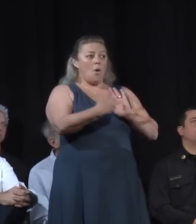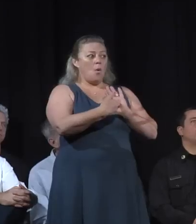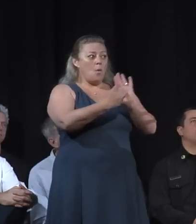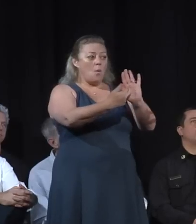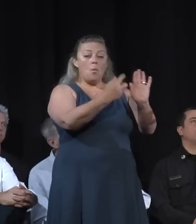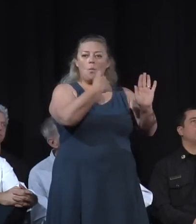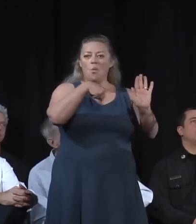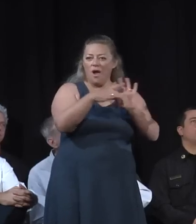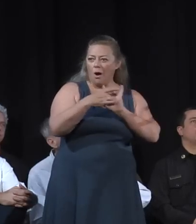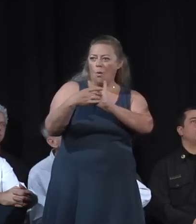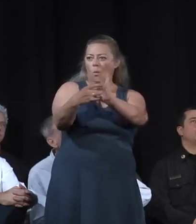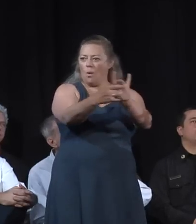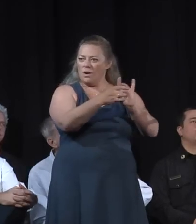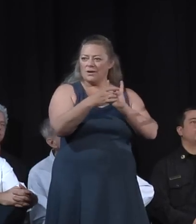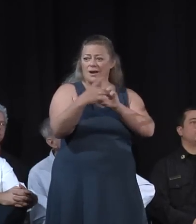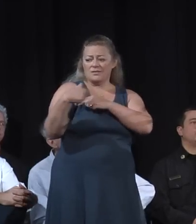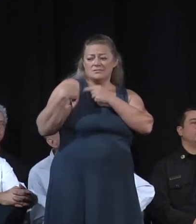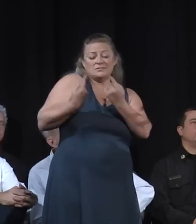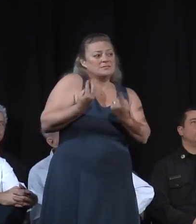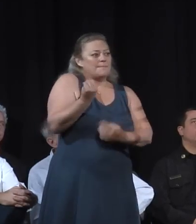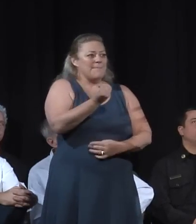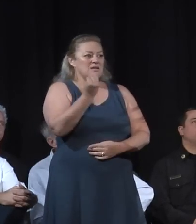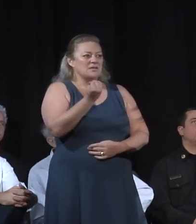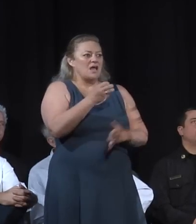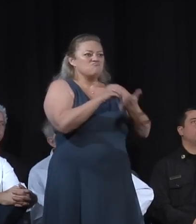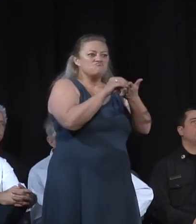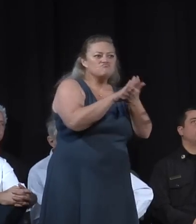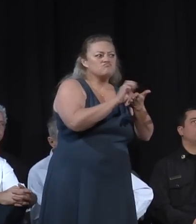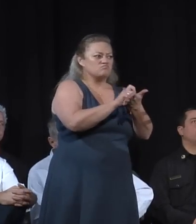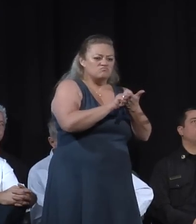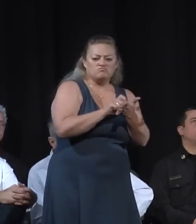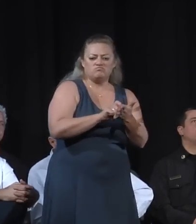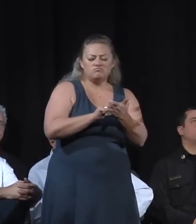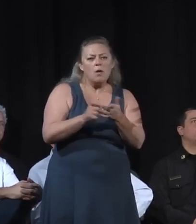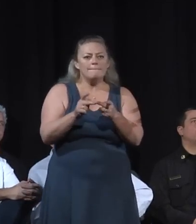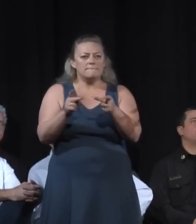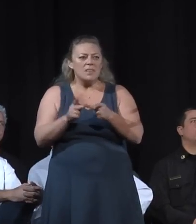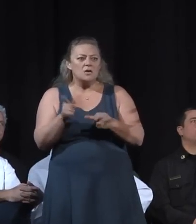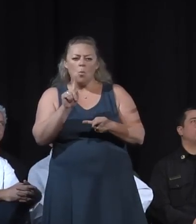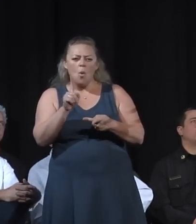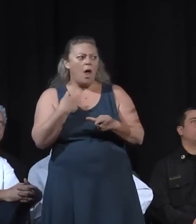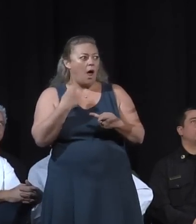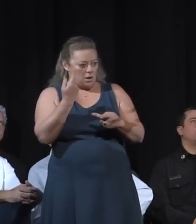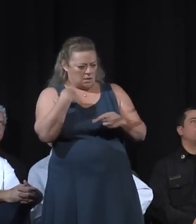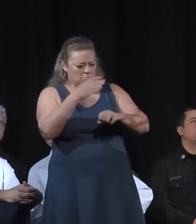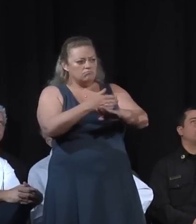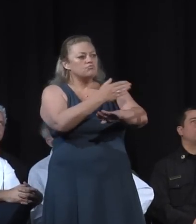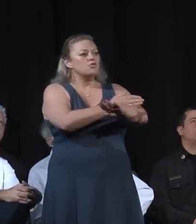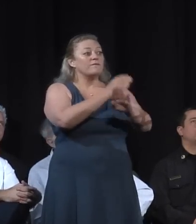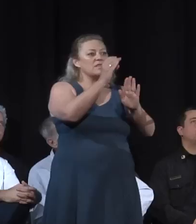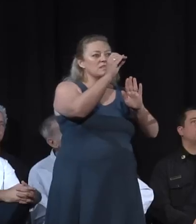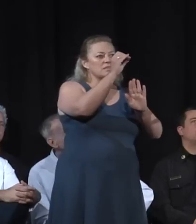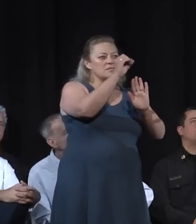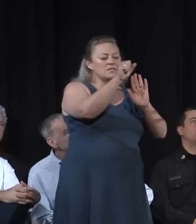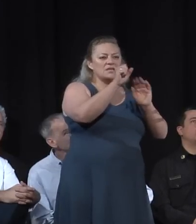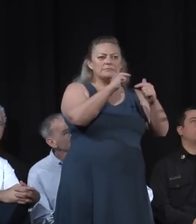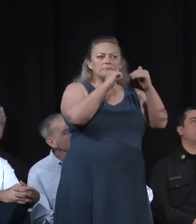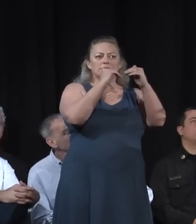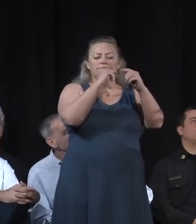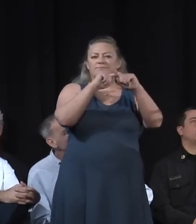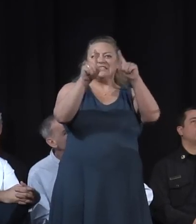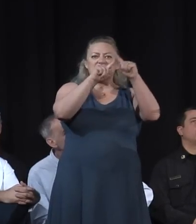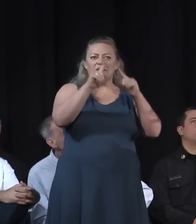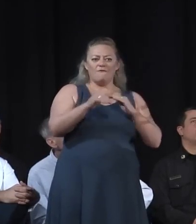with them. Since Monday we've been taking notes of you know places where we can do better, where the state can do better, where we'll work with our